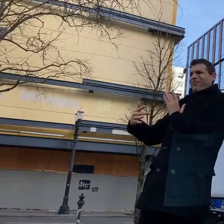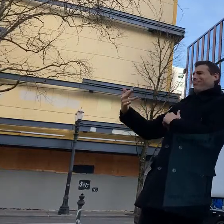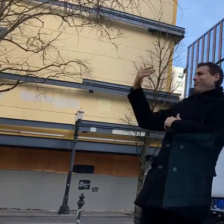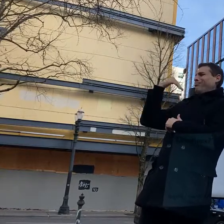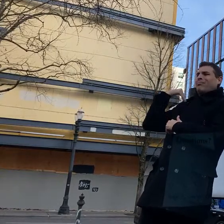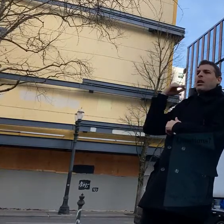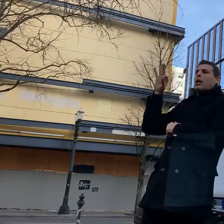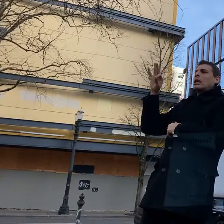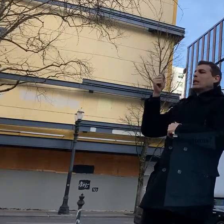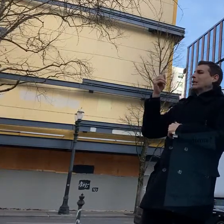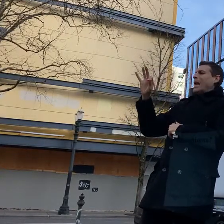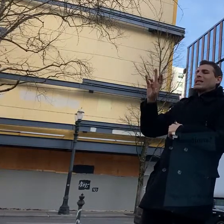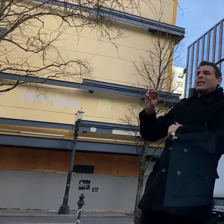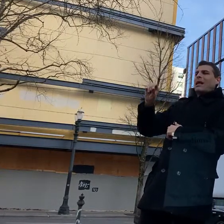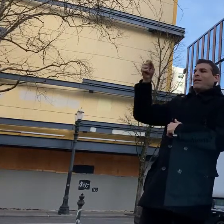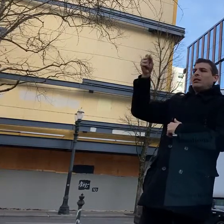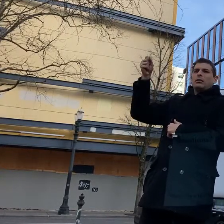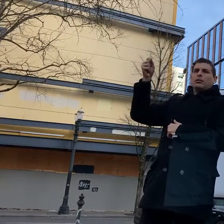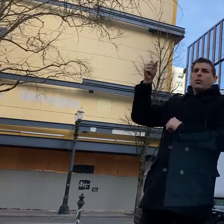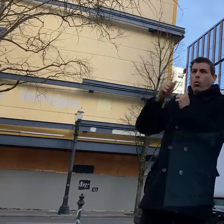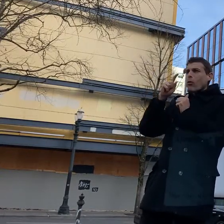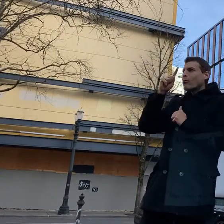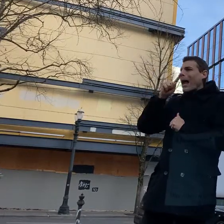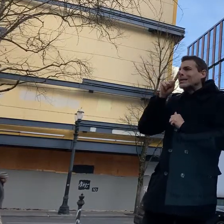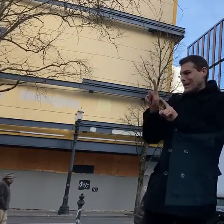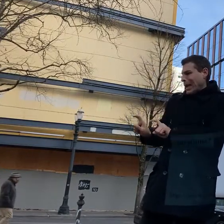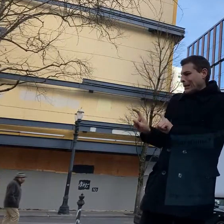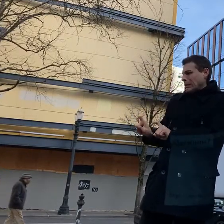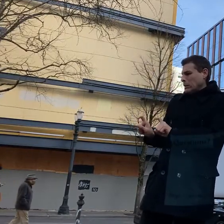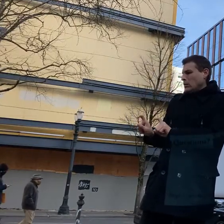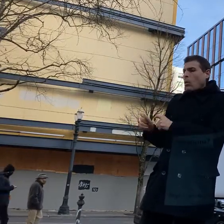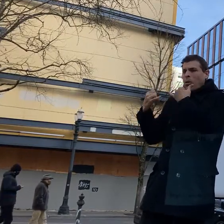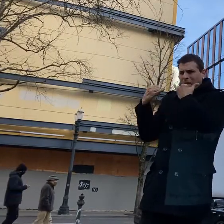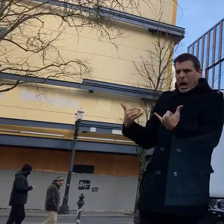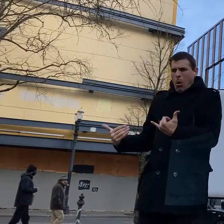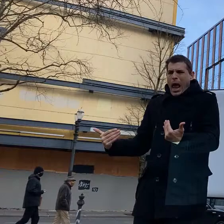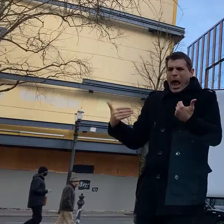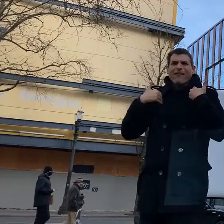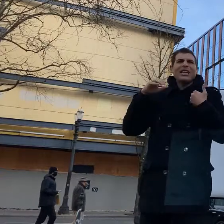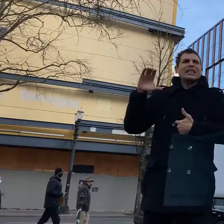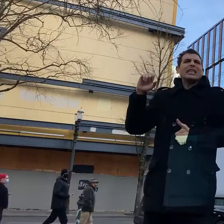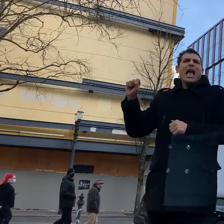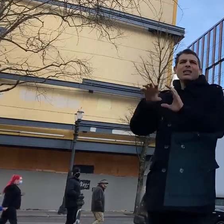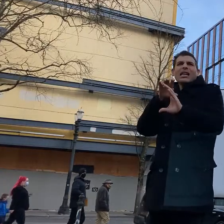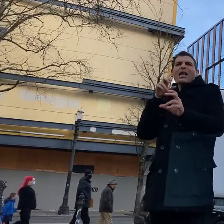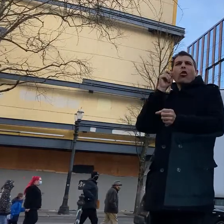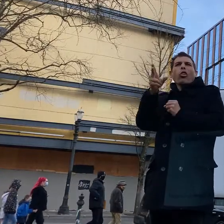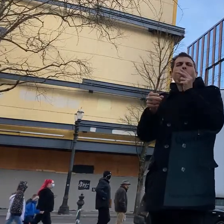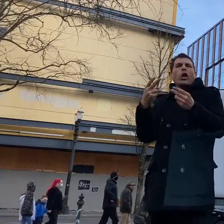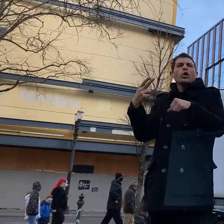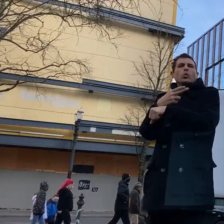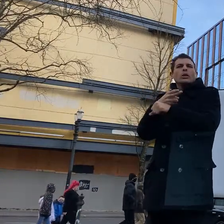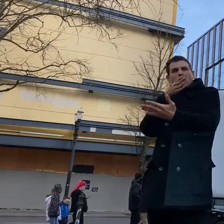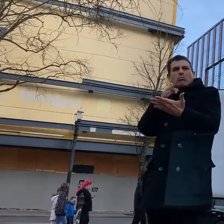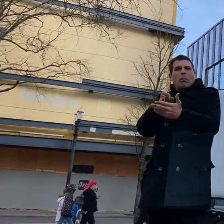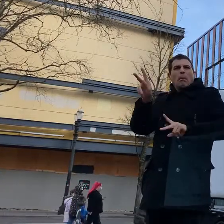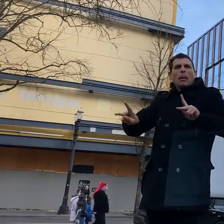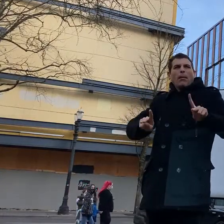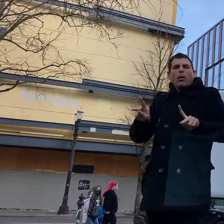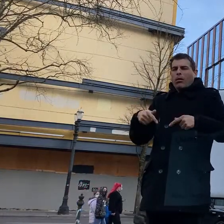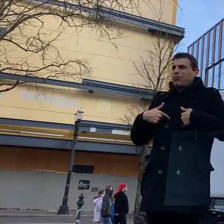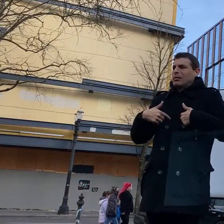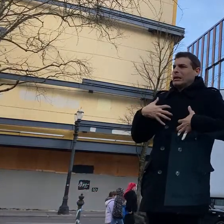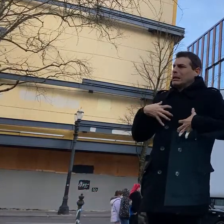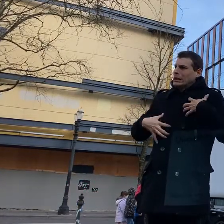um the thing here that we're dealing with uh hexachlorolethane the important thing is heavy metals right and so i'm